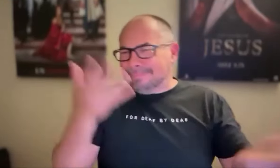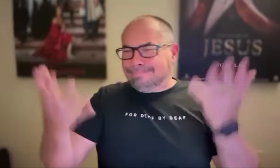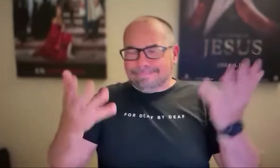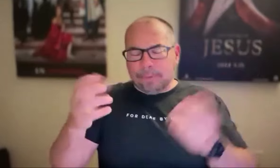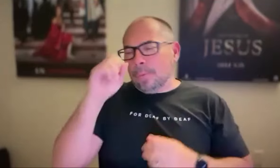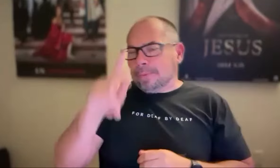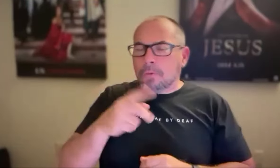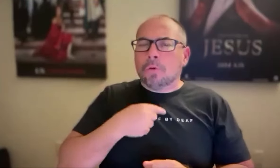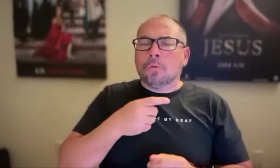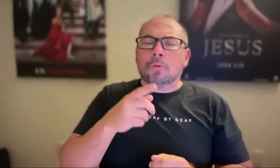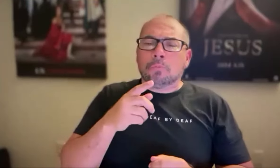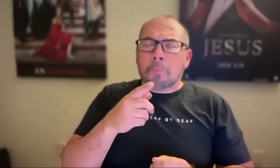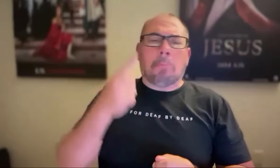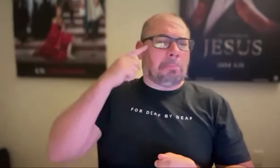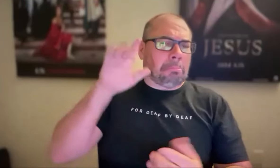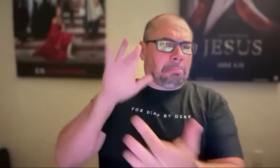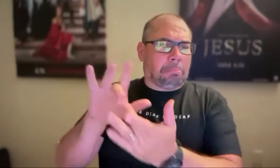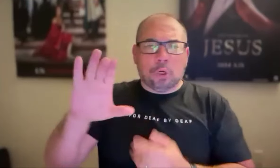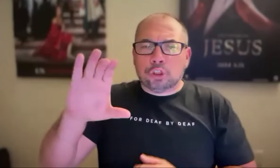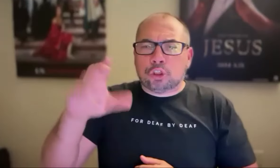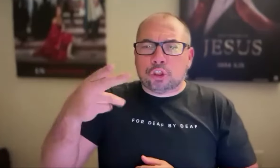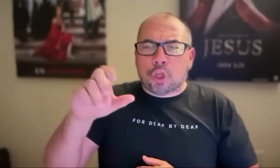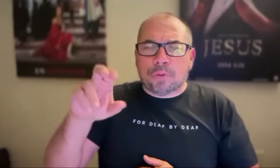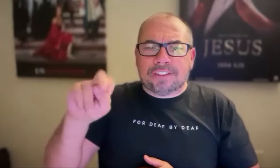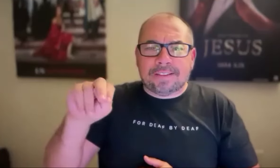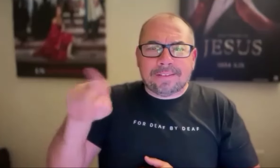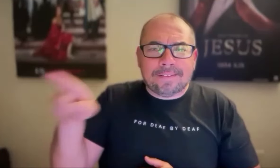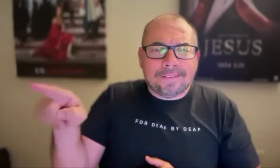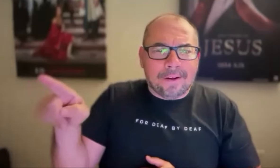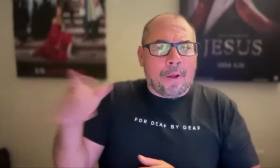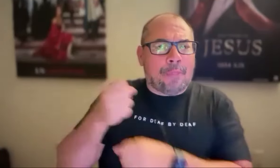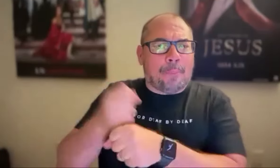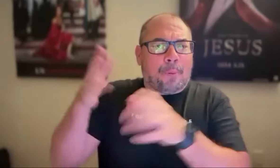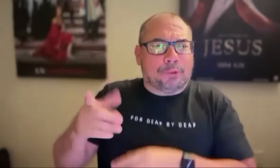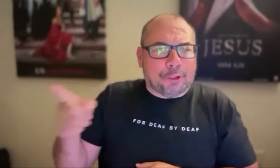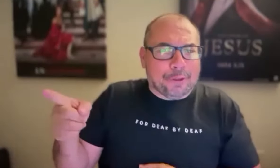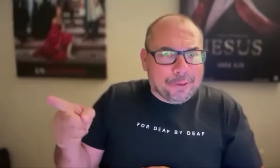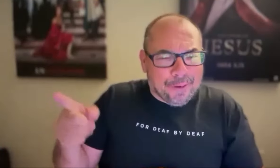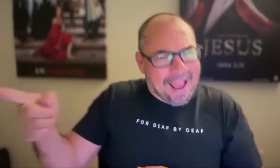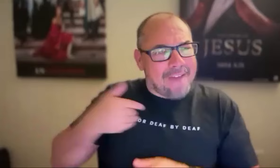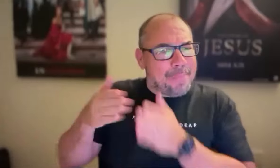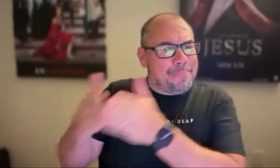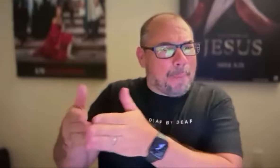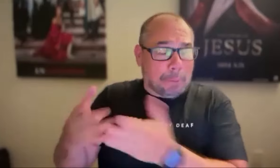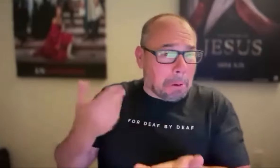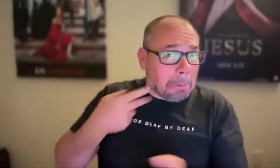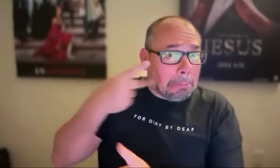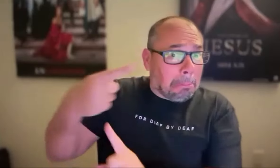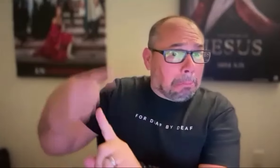And so I reached out to the producer of The Chosen. They had a boat. I thought maybe we could rent or borrow their boat. We were going to be